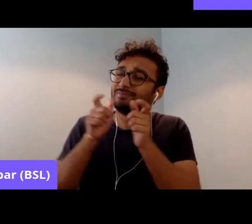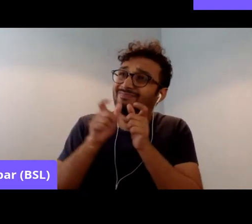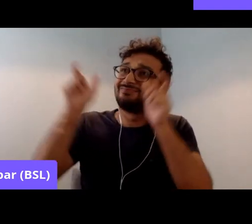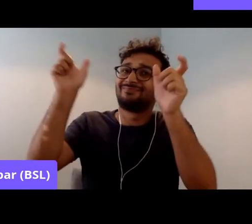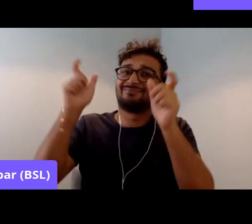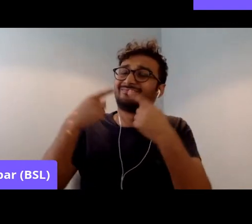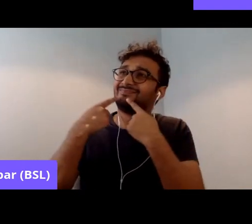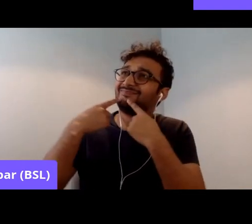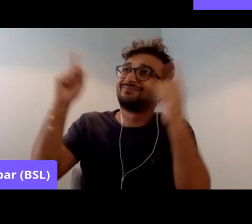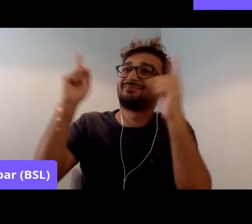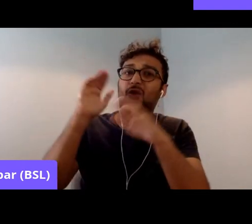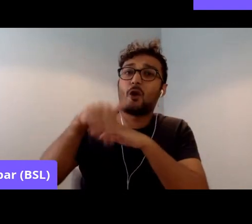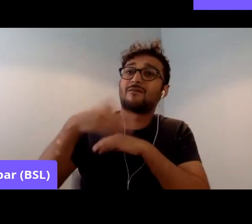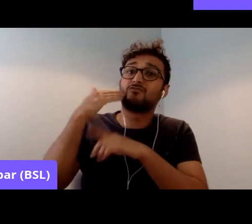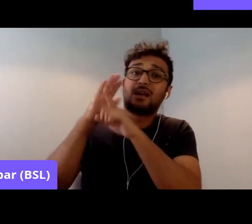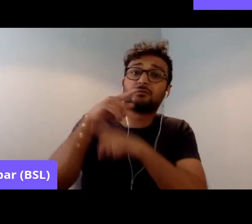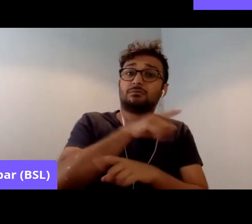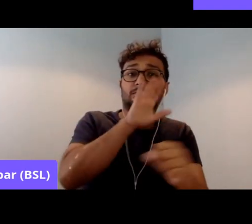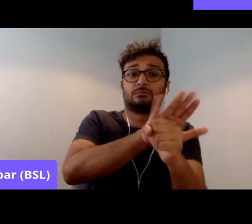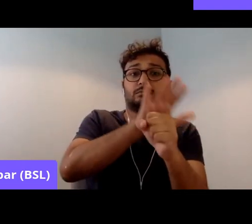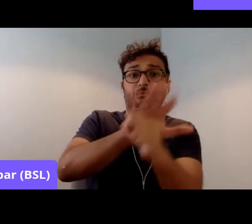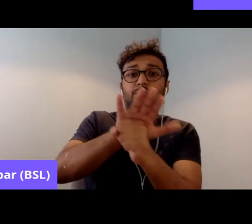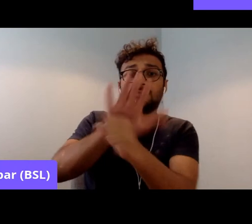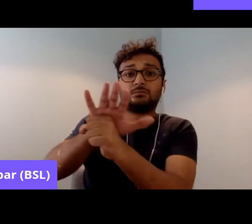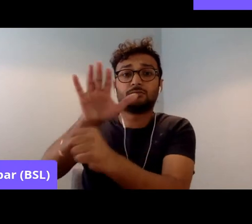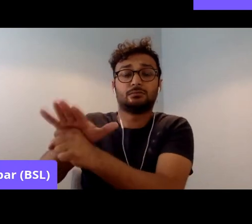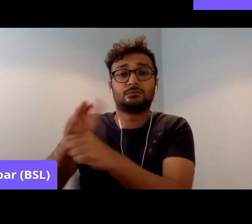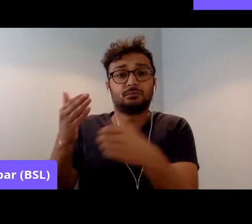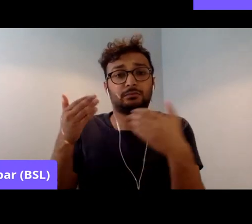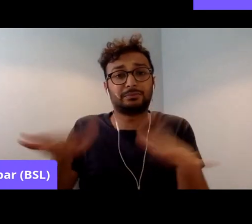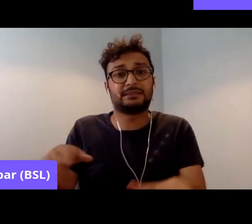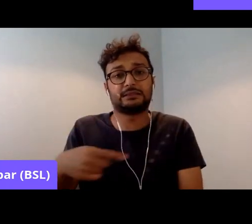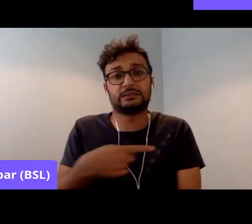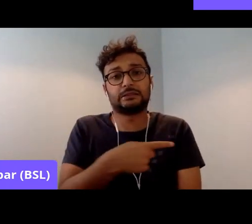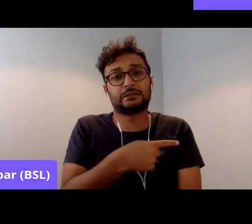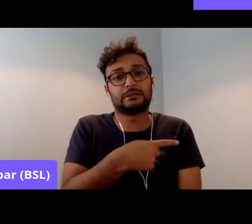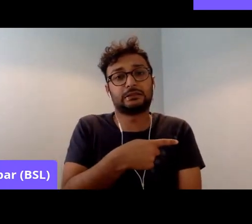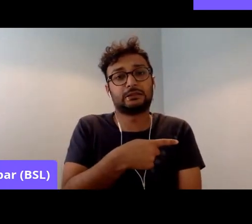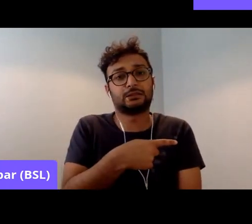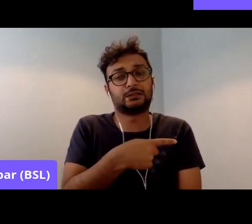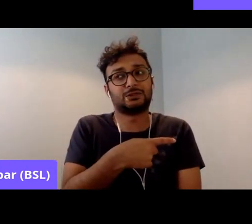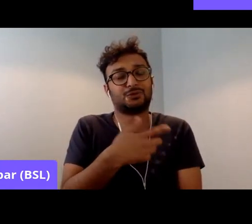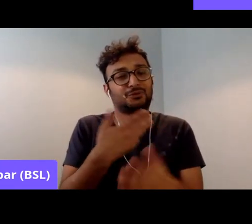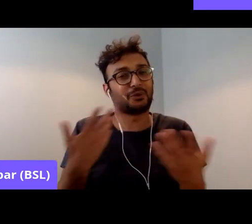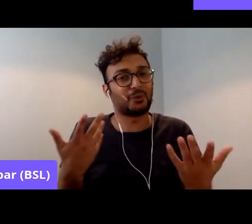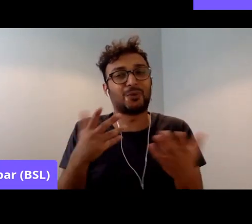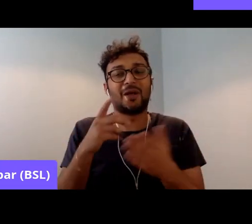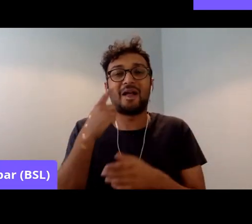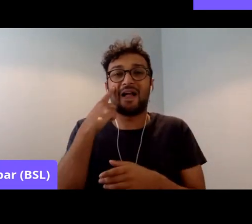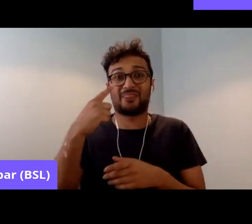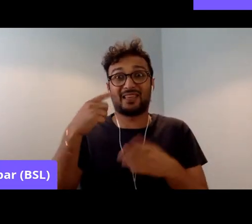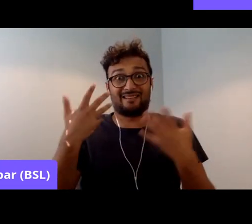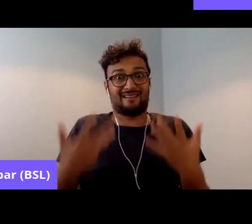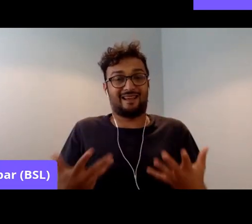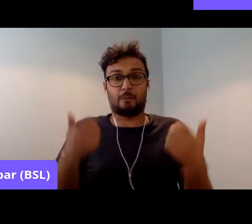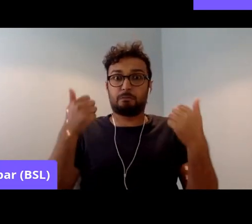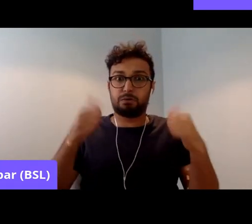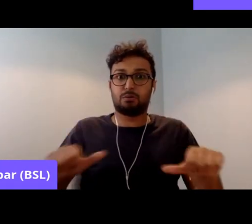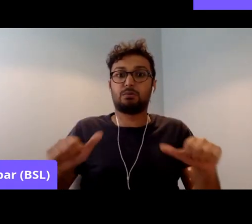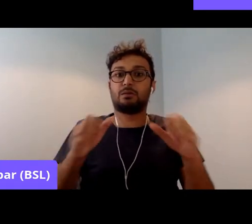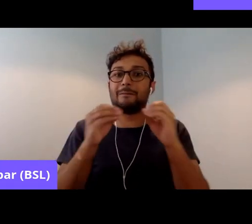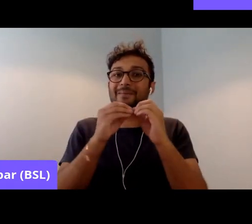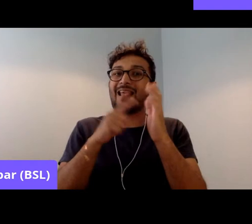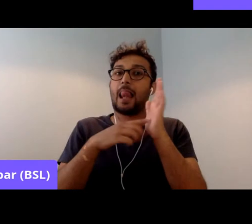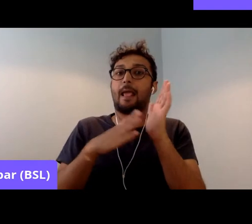And I think Black Lives Matter is a very, very, um, hopeful sign that things might